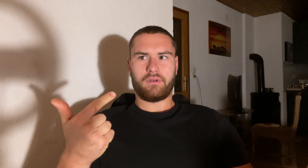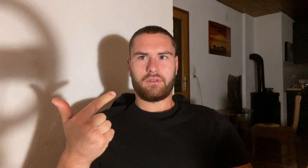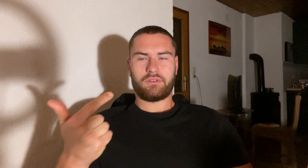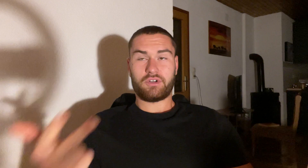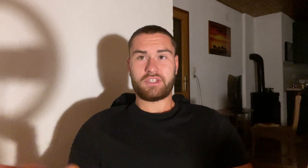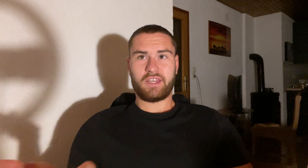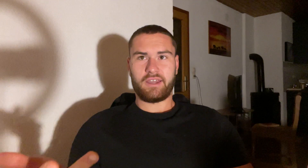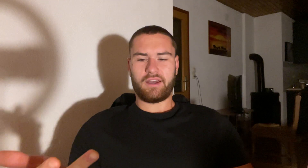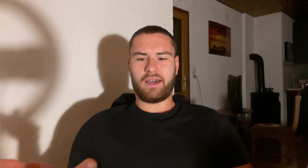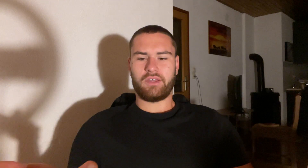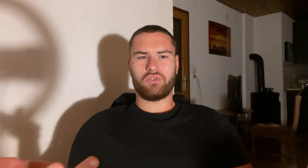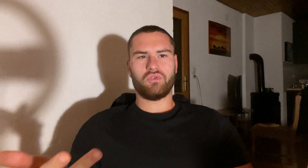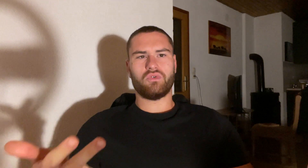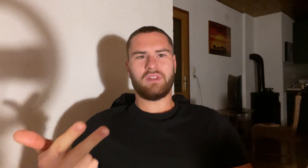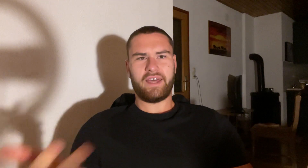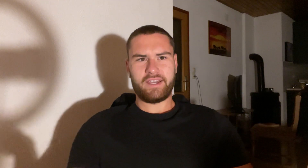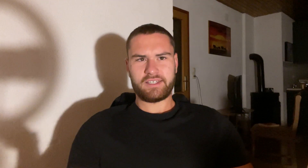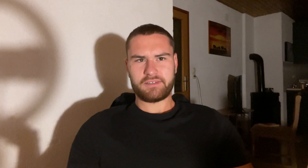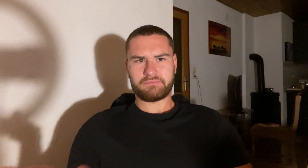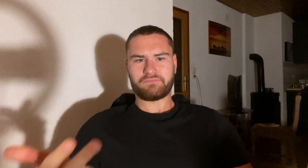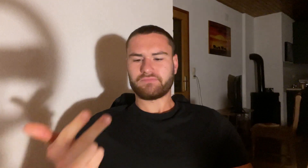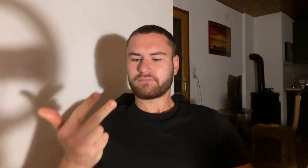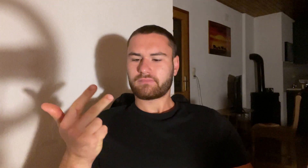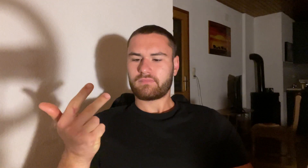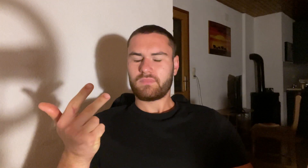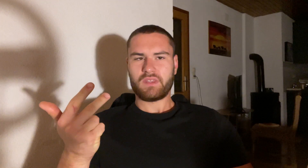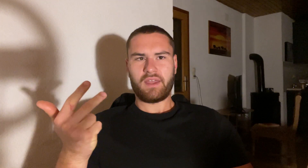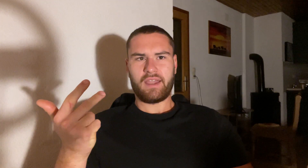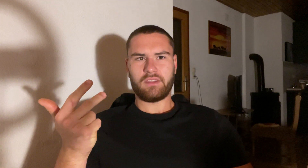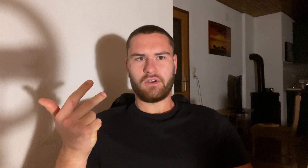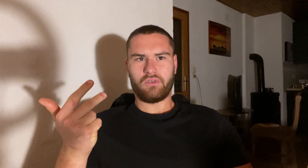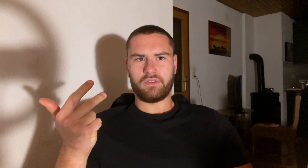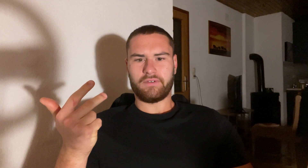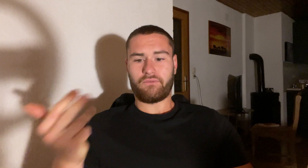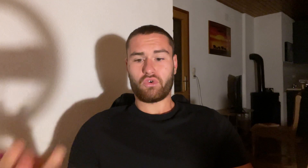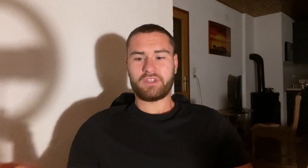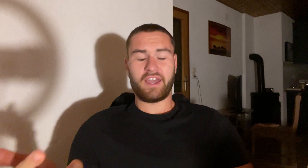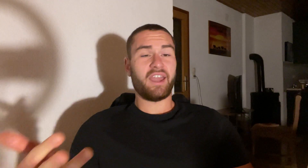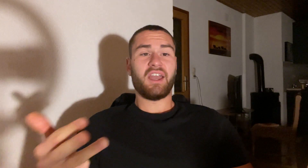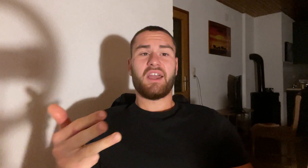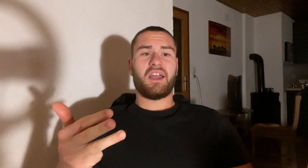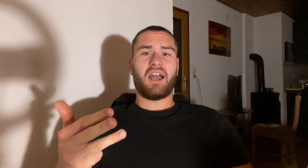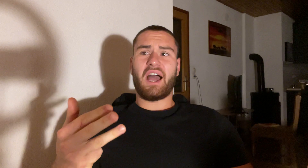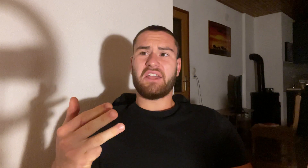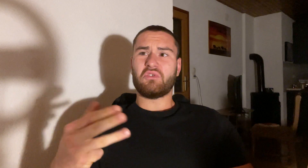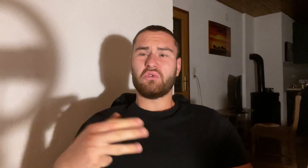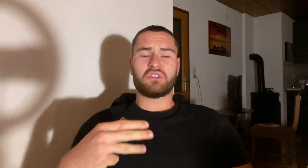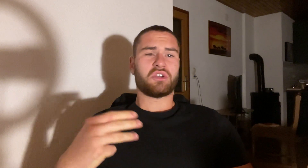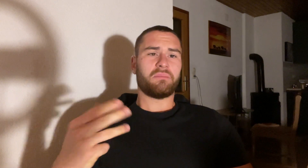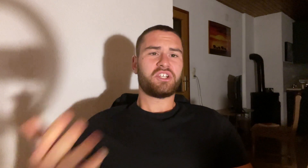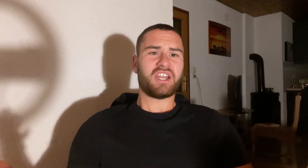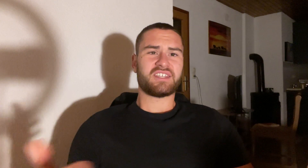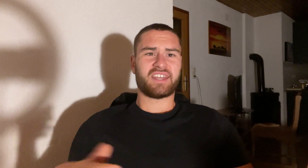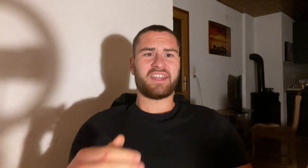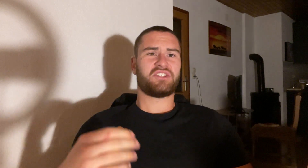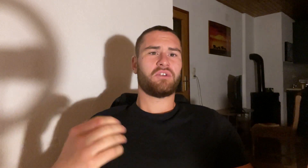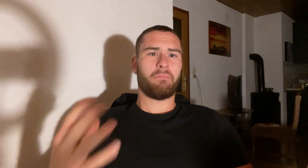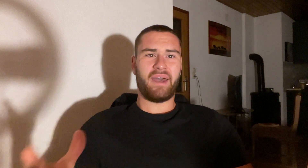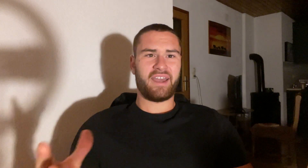Thursday, I do legs. And on the fourth day, I do some chest and some back.